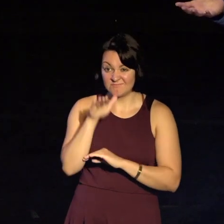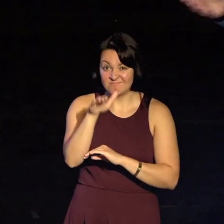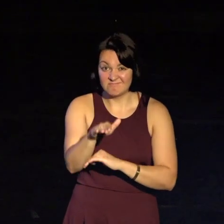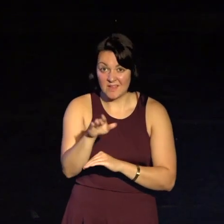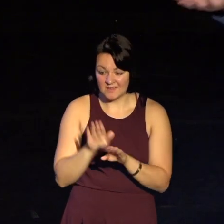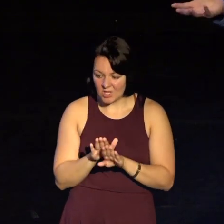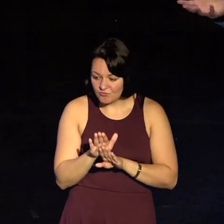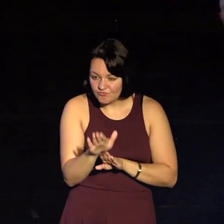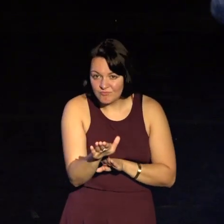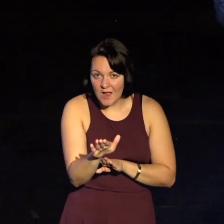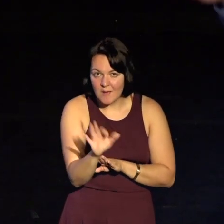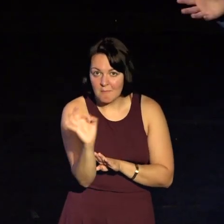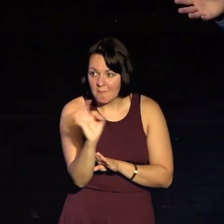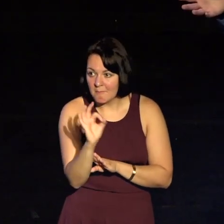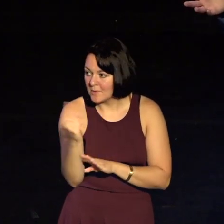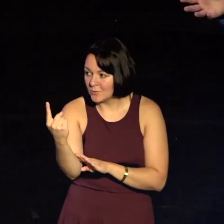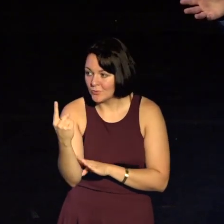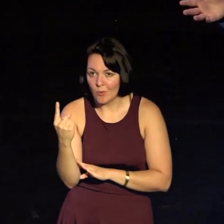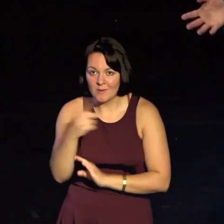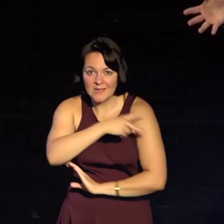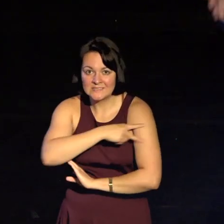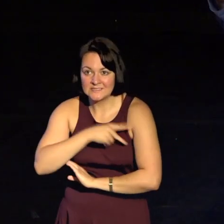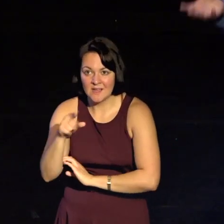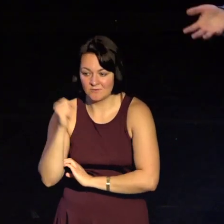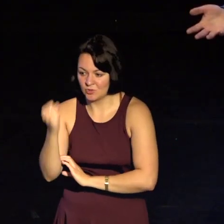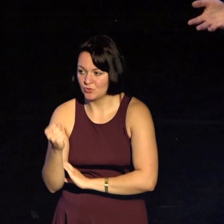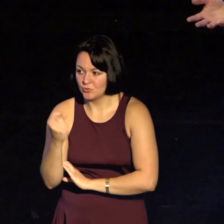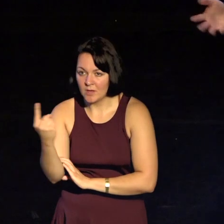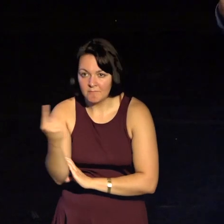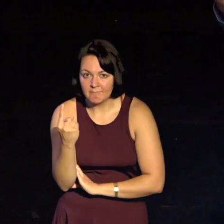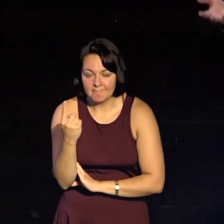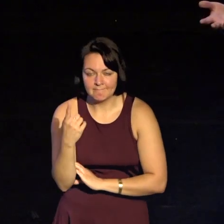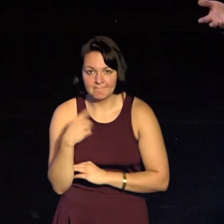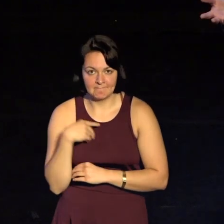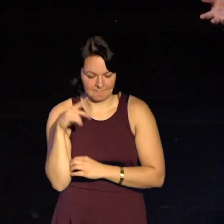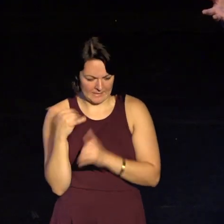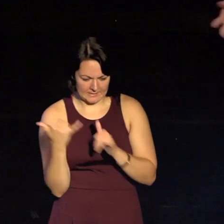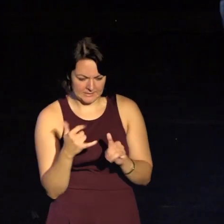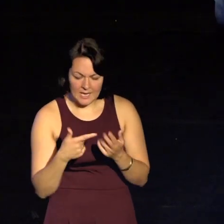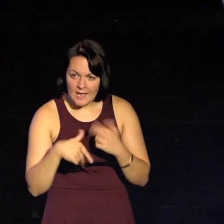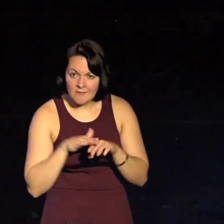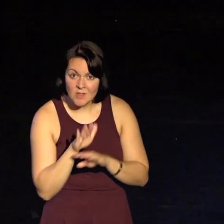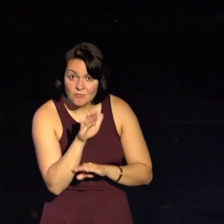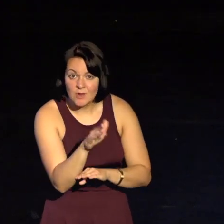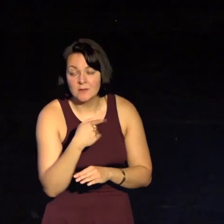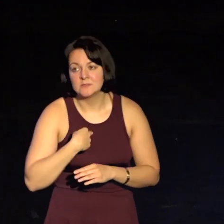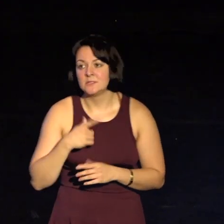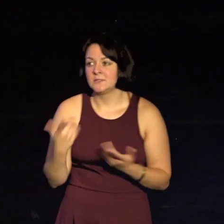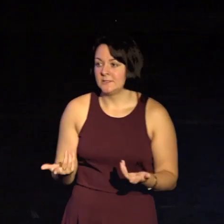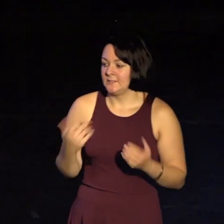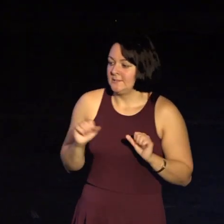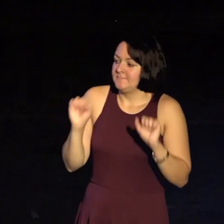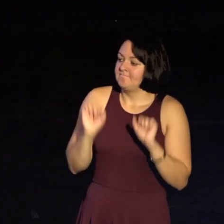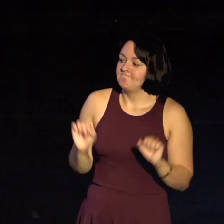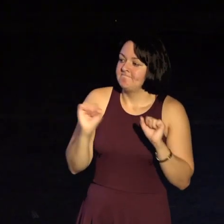So, no one's coming out. Go to the train station, la la la, please make them get off the train, need a ramp, okay. I'm now waiting 30